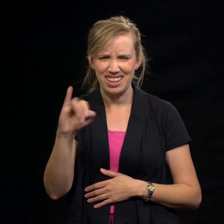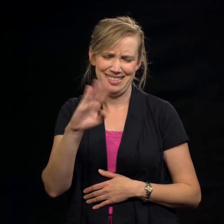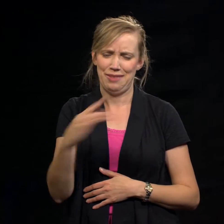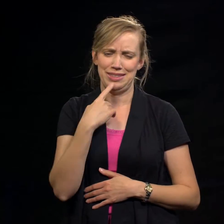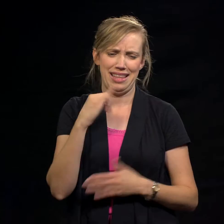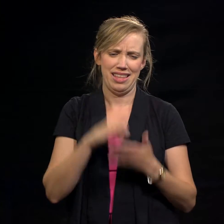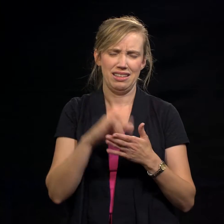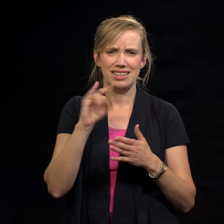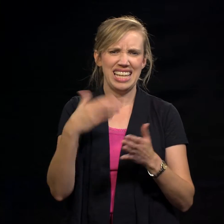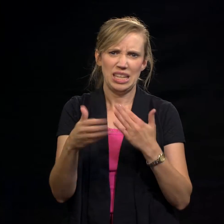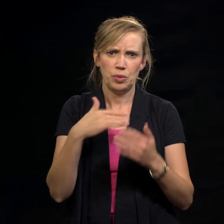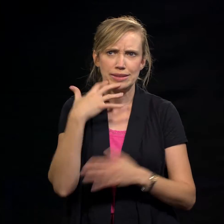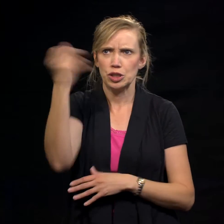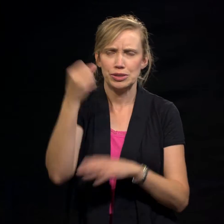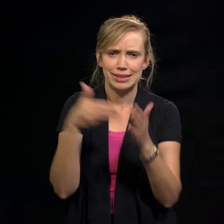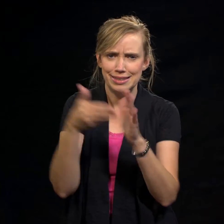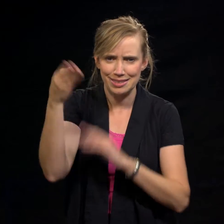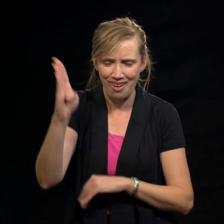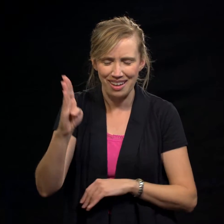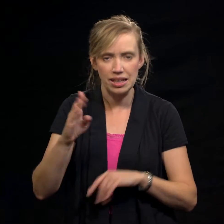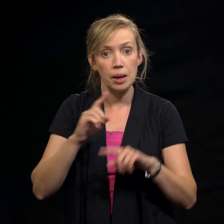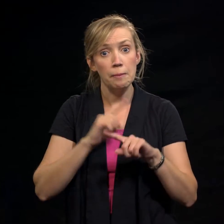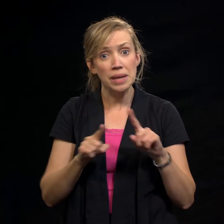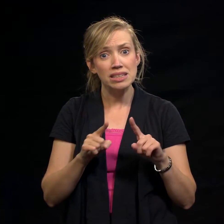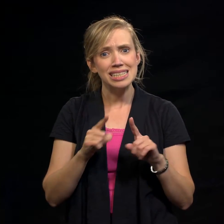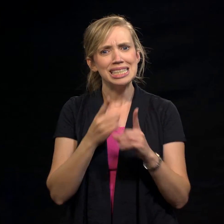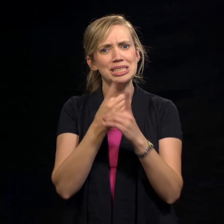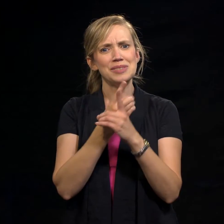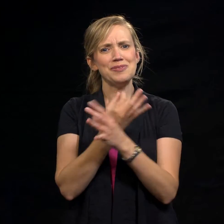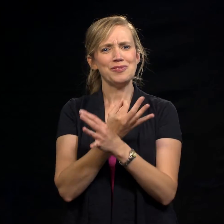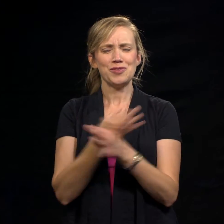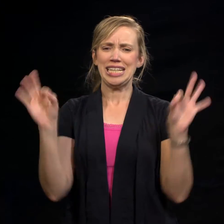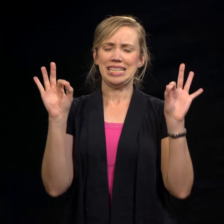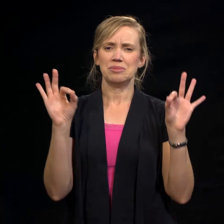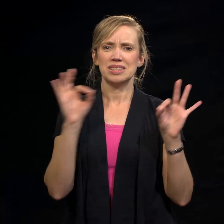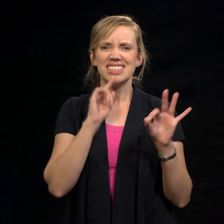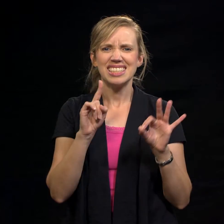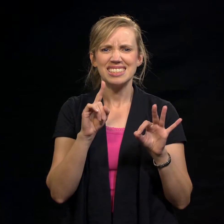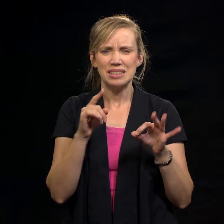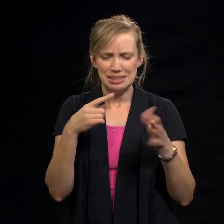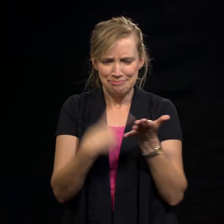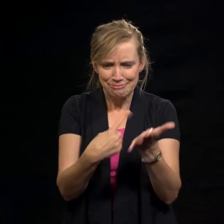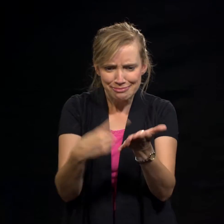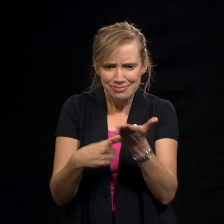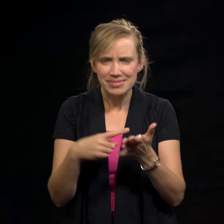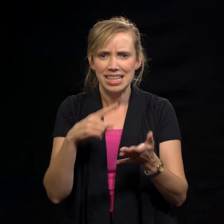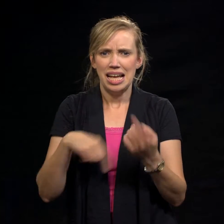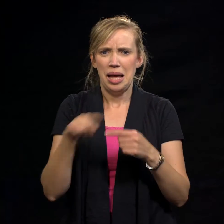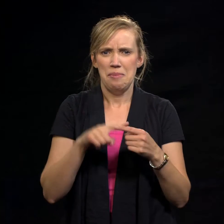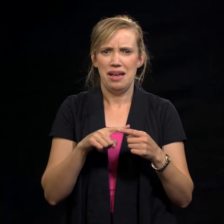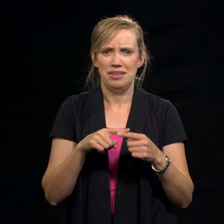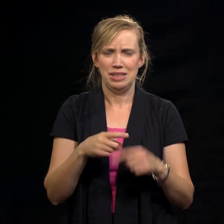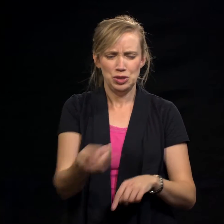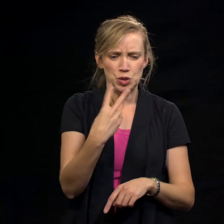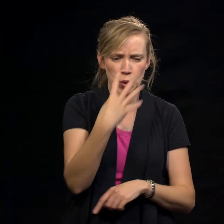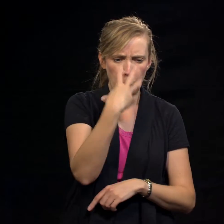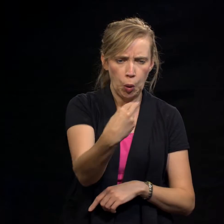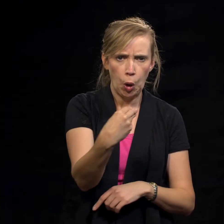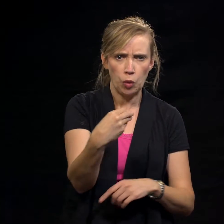said that. It's blasphemous anyway. Democracy has been defined as two wolves and a sheep discussing plans for lunch. No, that wasn't him. And although